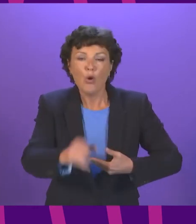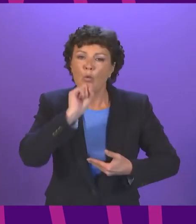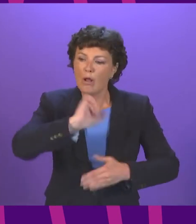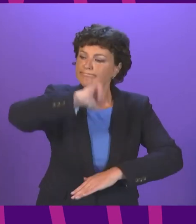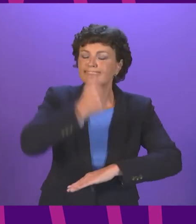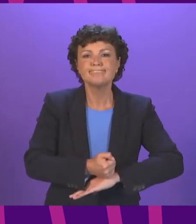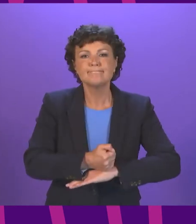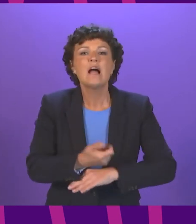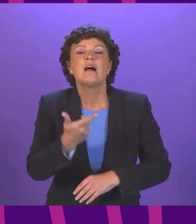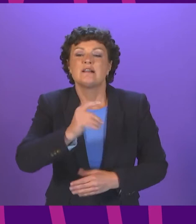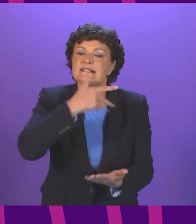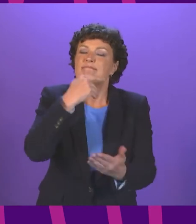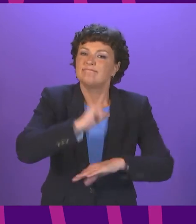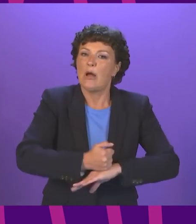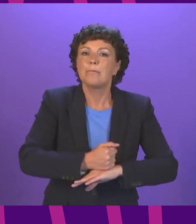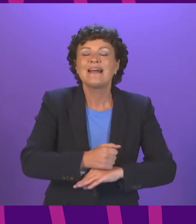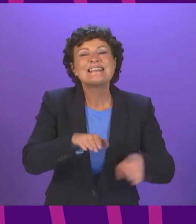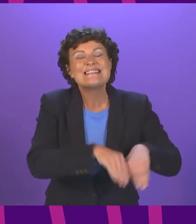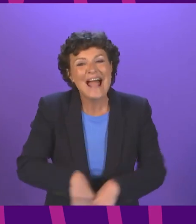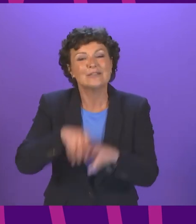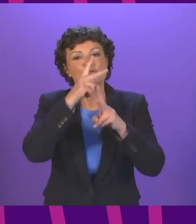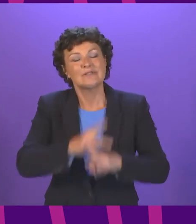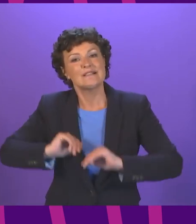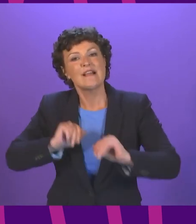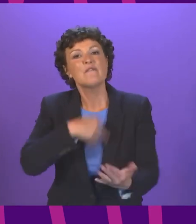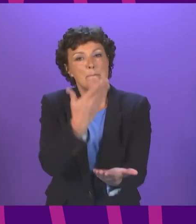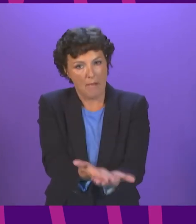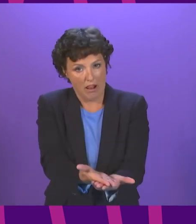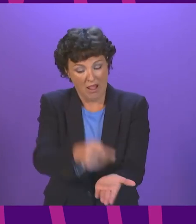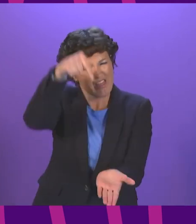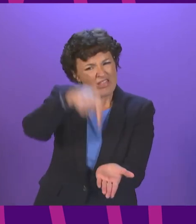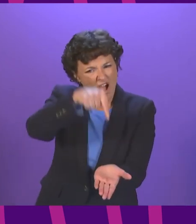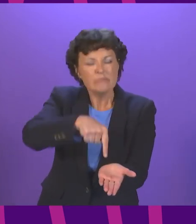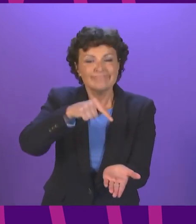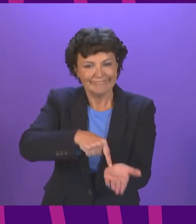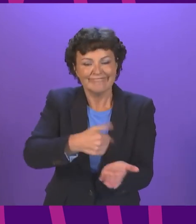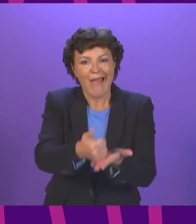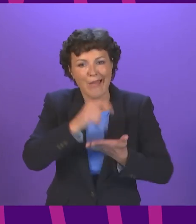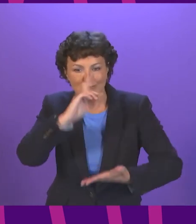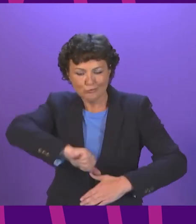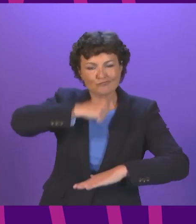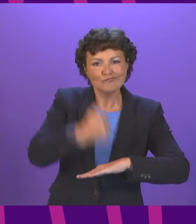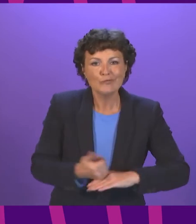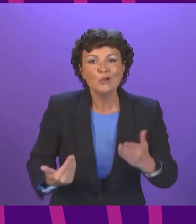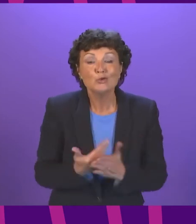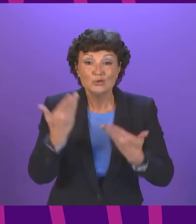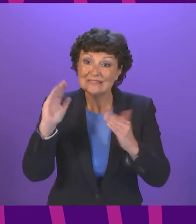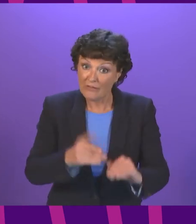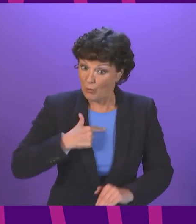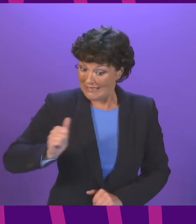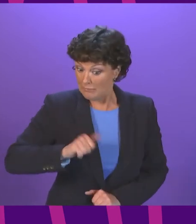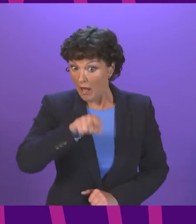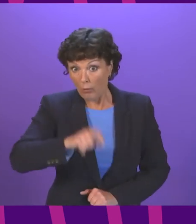Care Service Bill. This will provide for the establishment of the new service, which we intend to be operational by the end of the Parliament